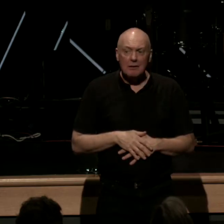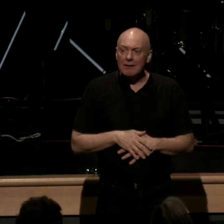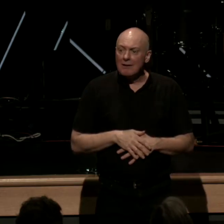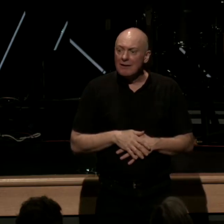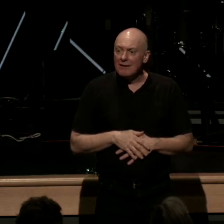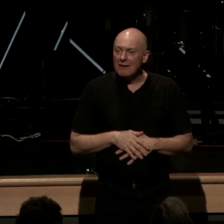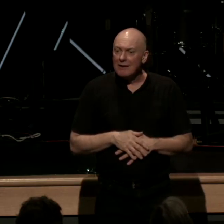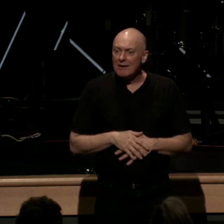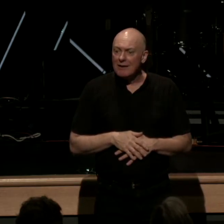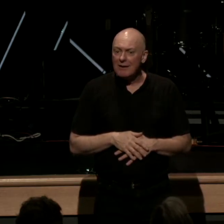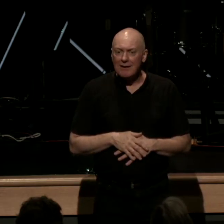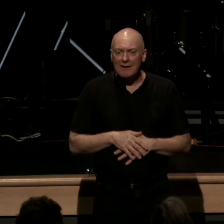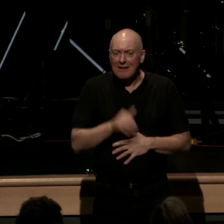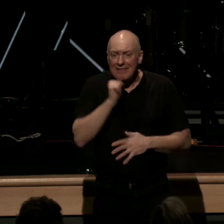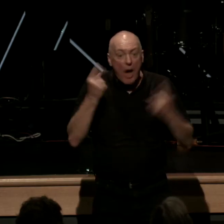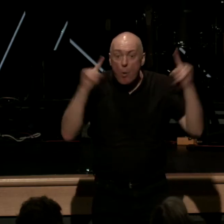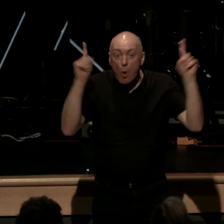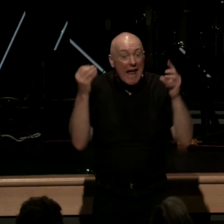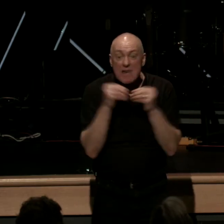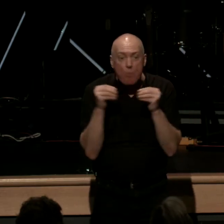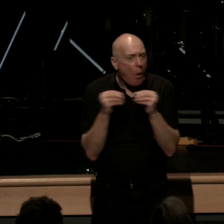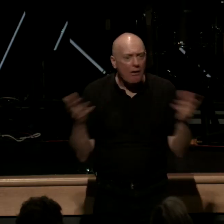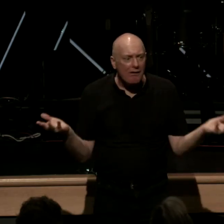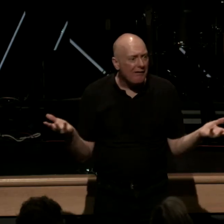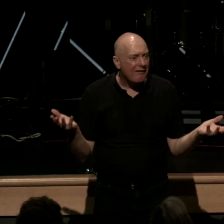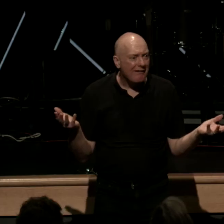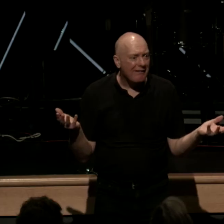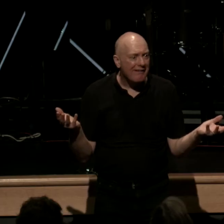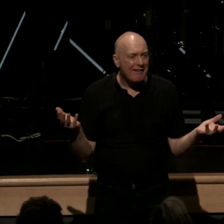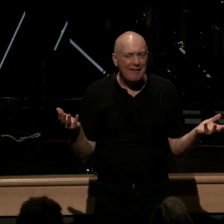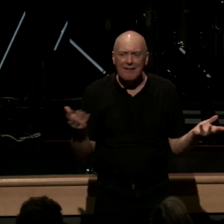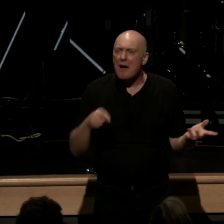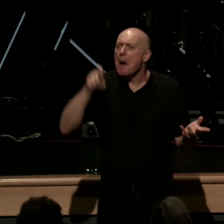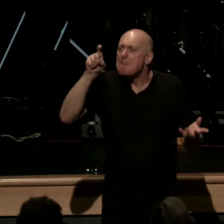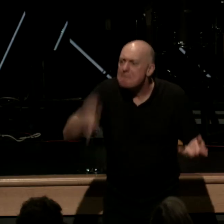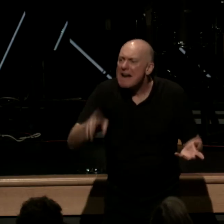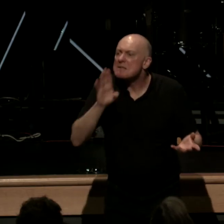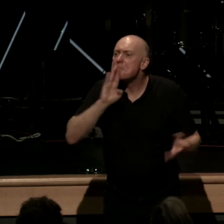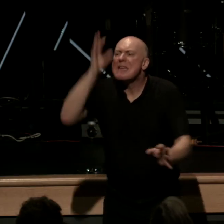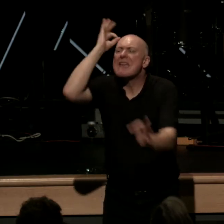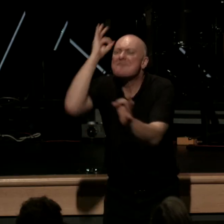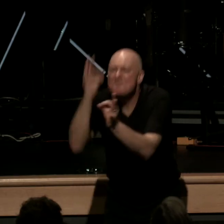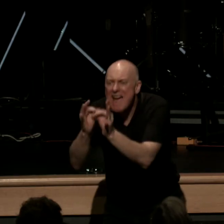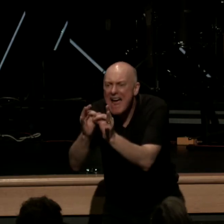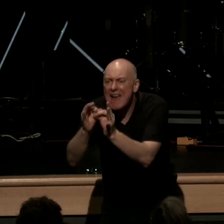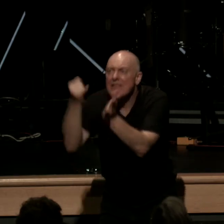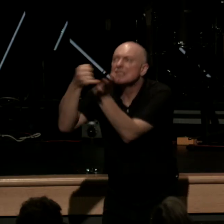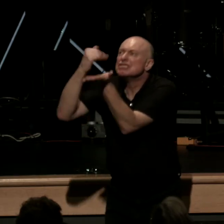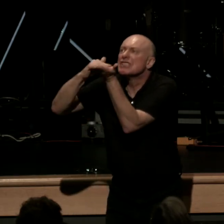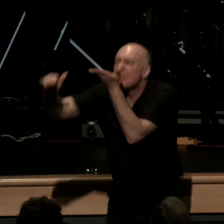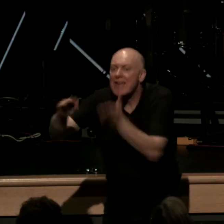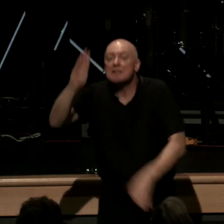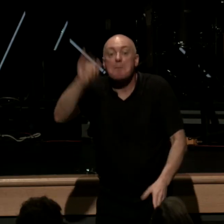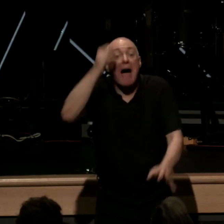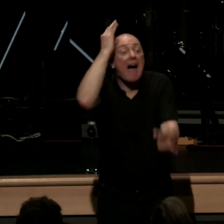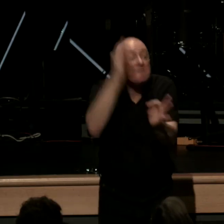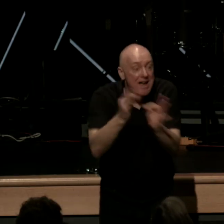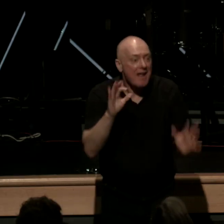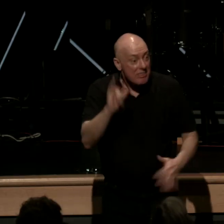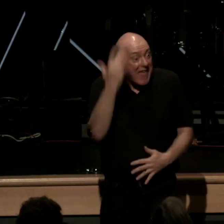it doesn't work anymore there must be faith justification by faith this is why Luther